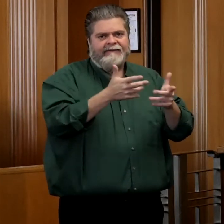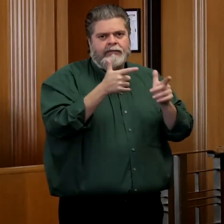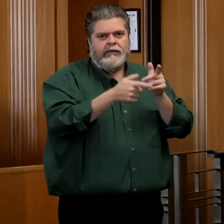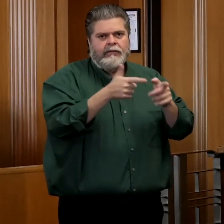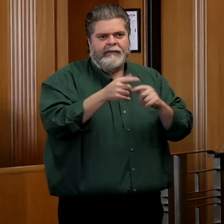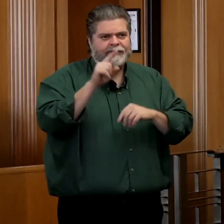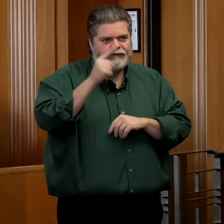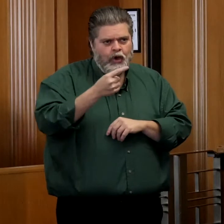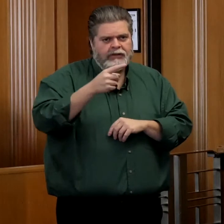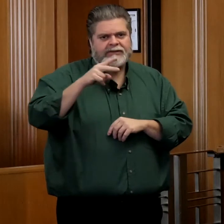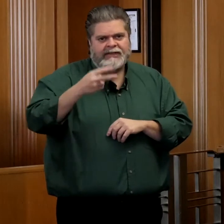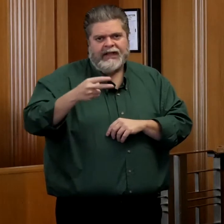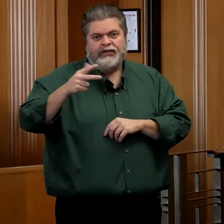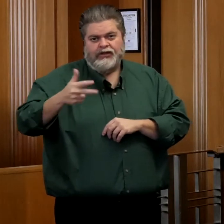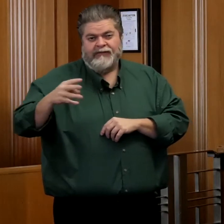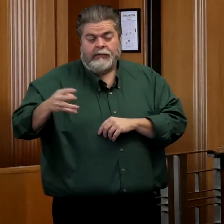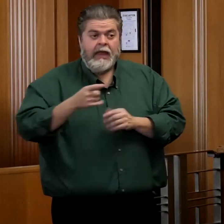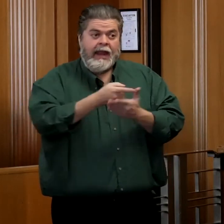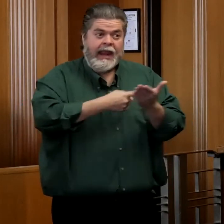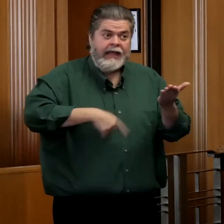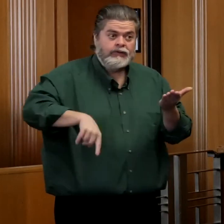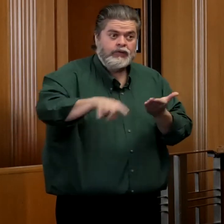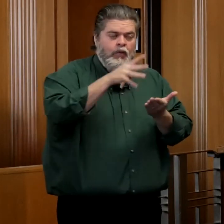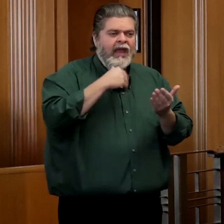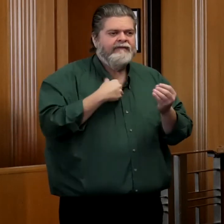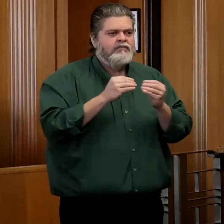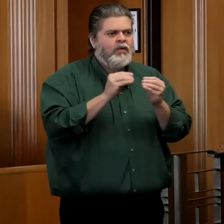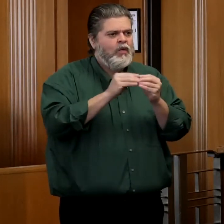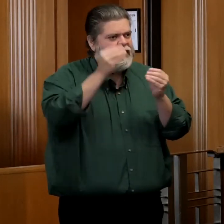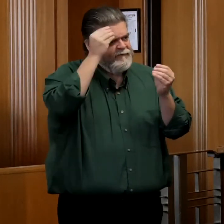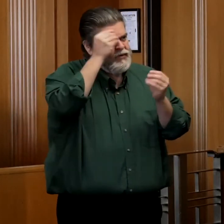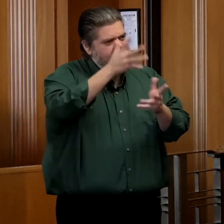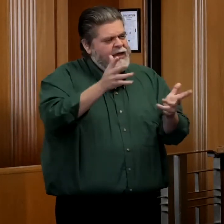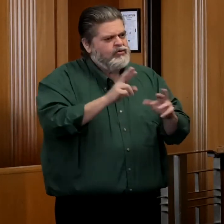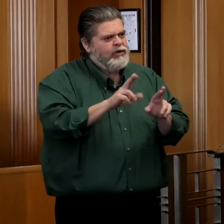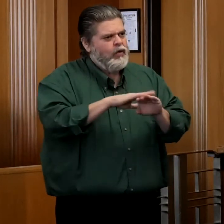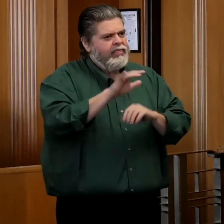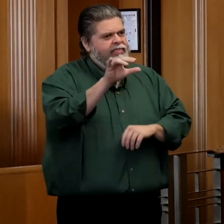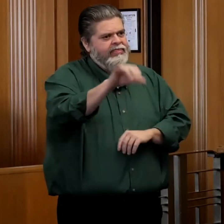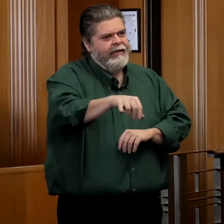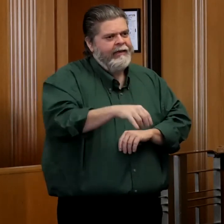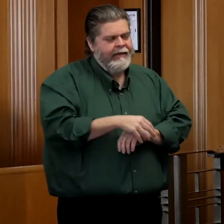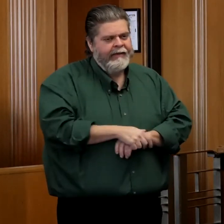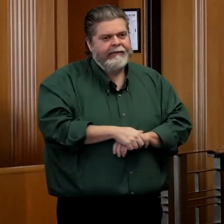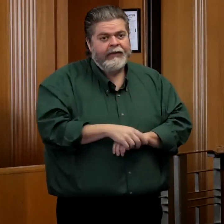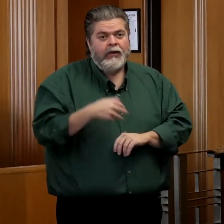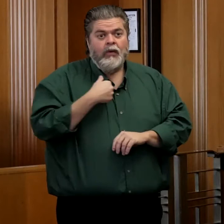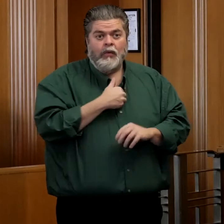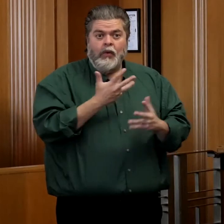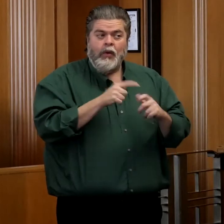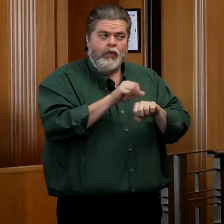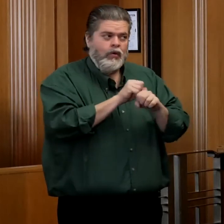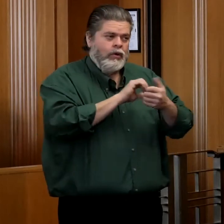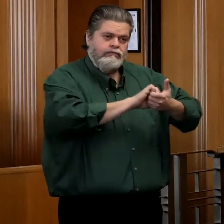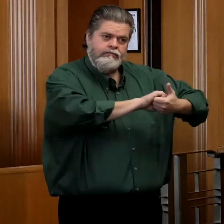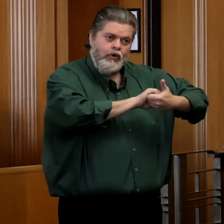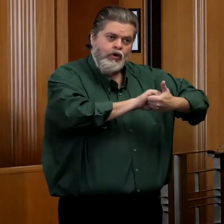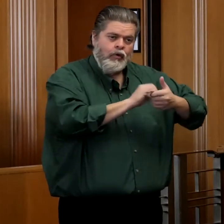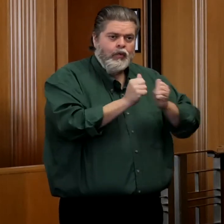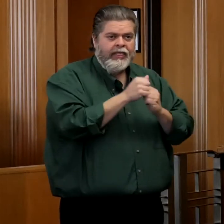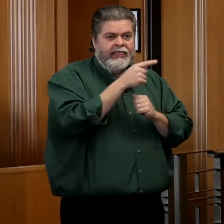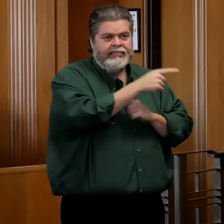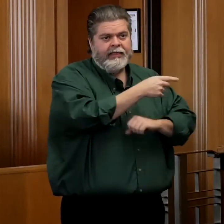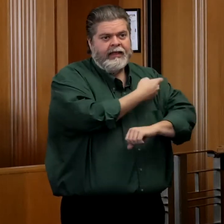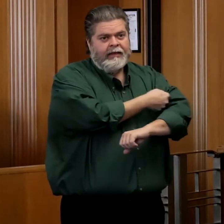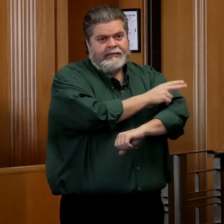more to come on that because I think next week we'll probably have a lot more information to share. And we want to be a partner with the health systems and making sure that